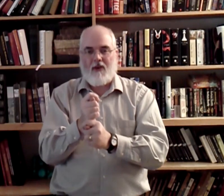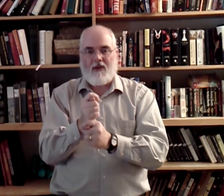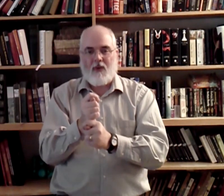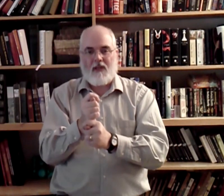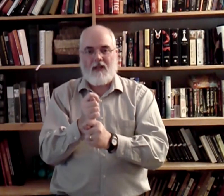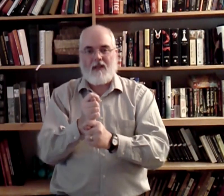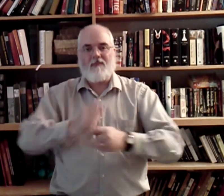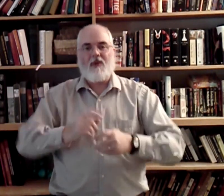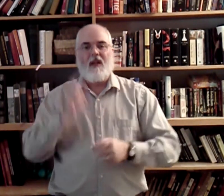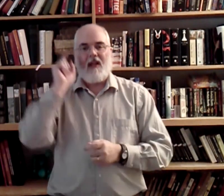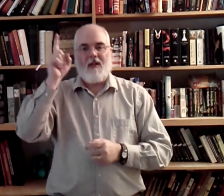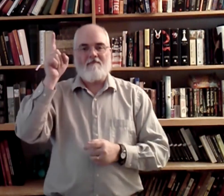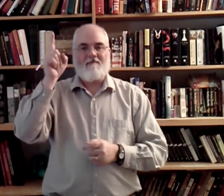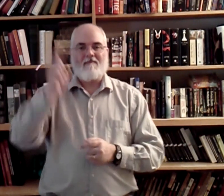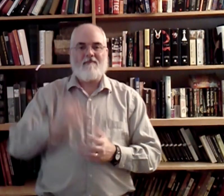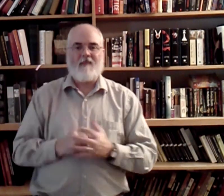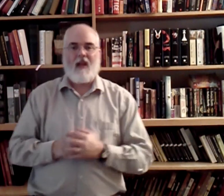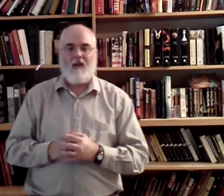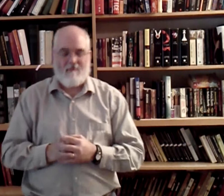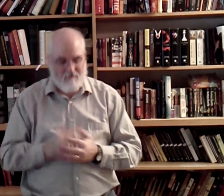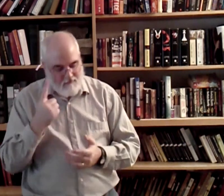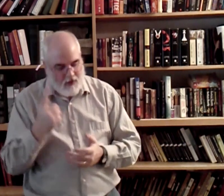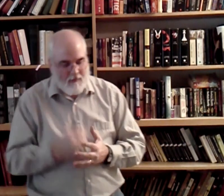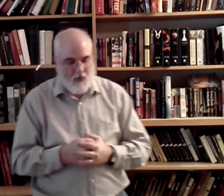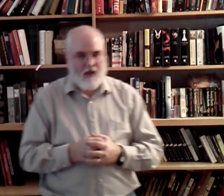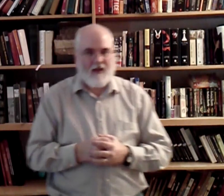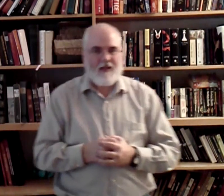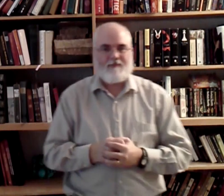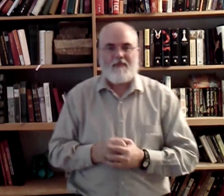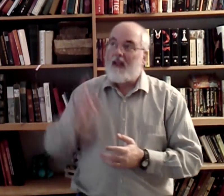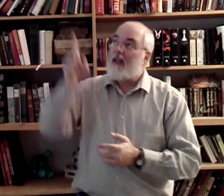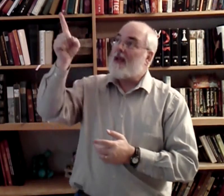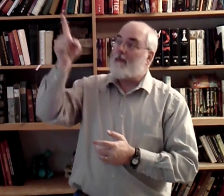to a T. Him. Okay? There's my pronoun again. Him.